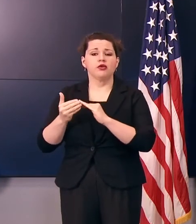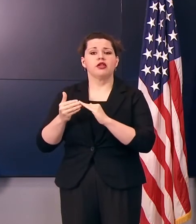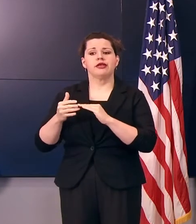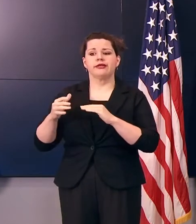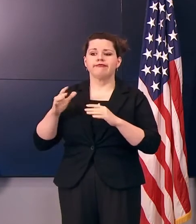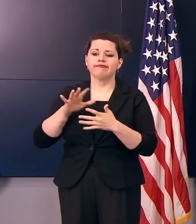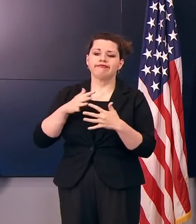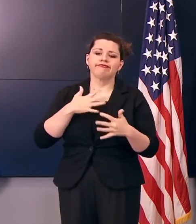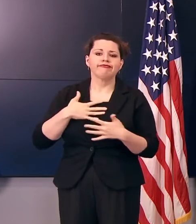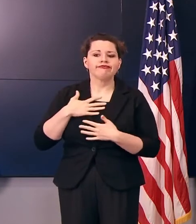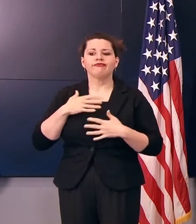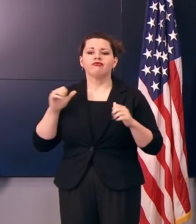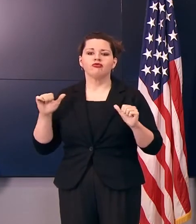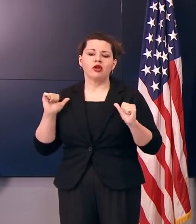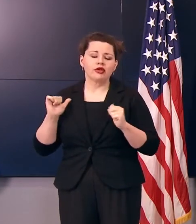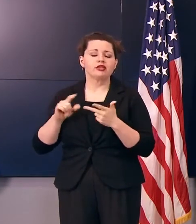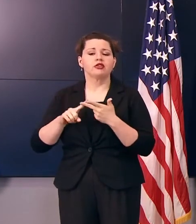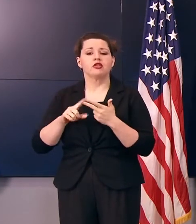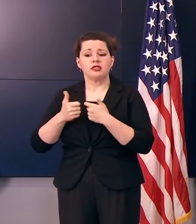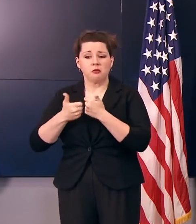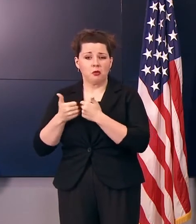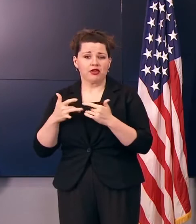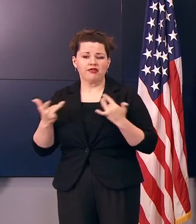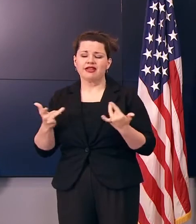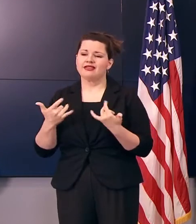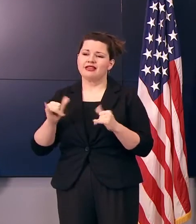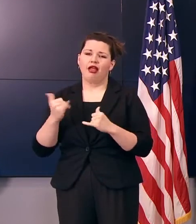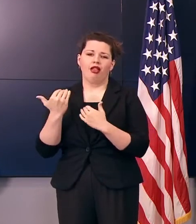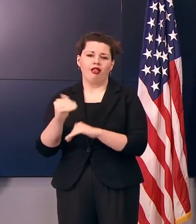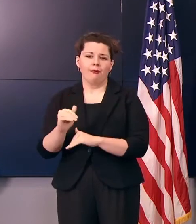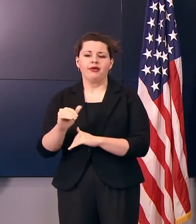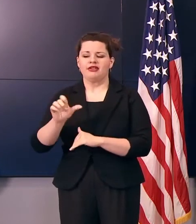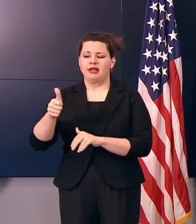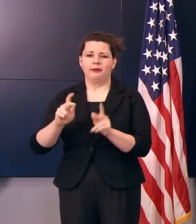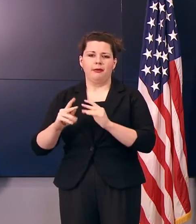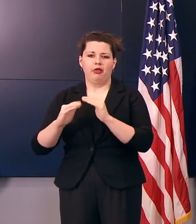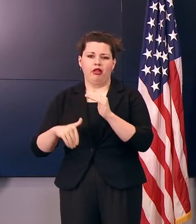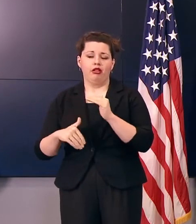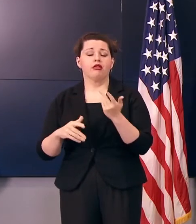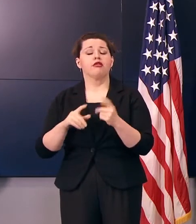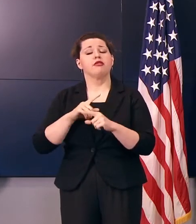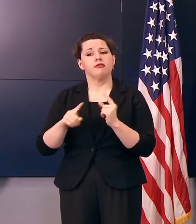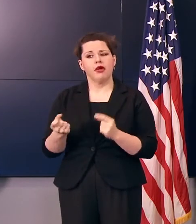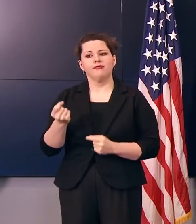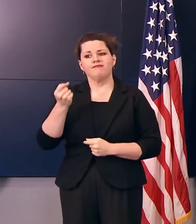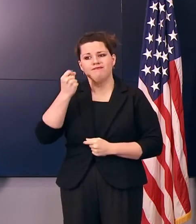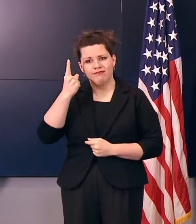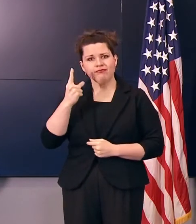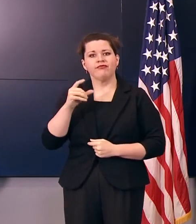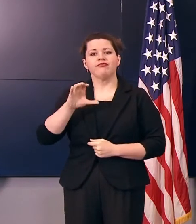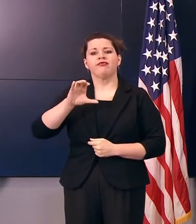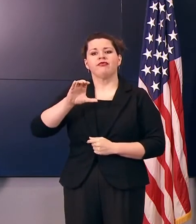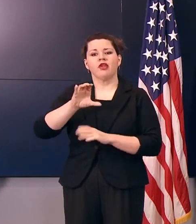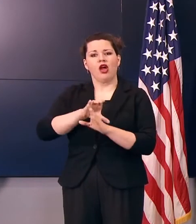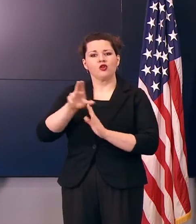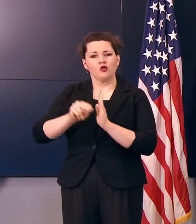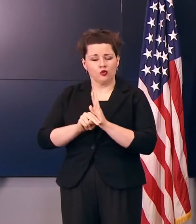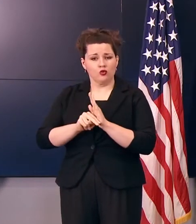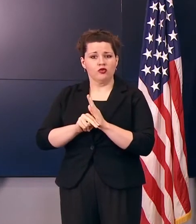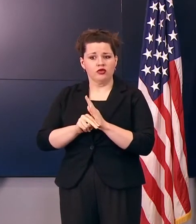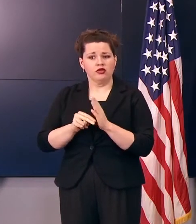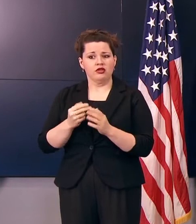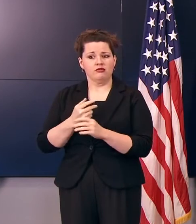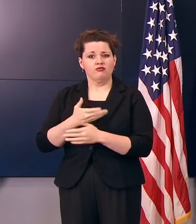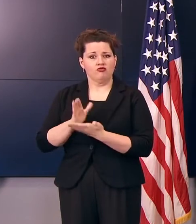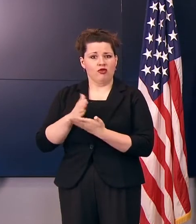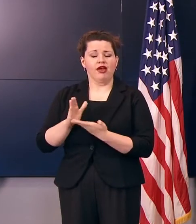events will continue to be limited to 10 people, but recognizing the significant constitutional liberties involved, I am lifting